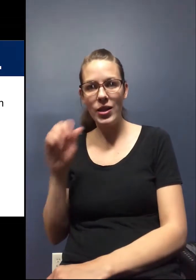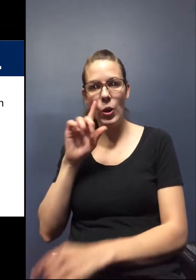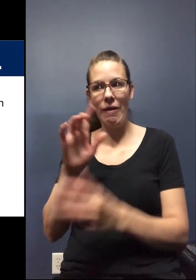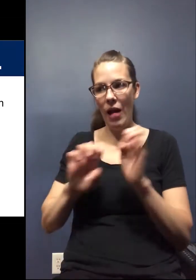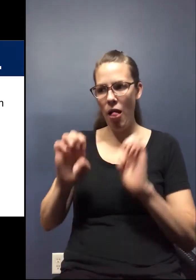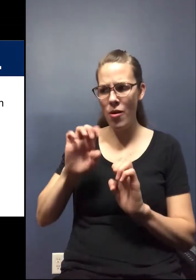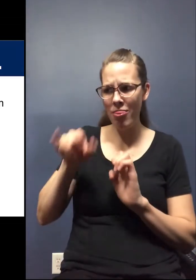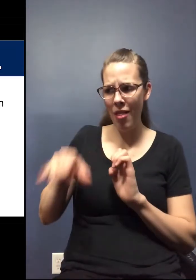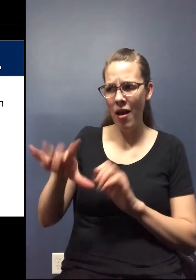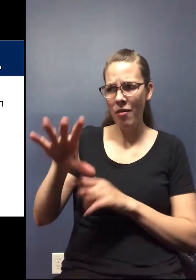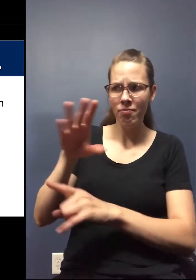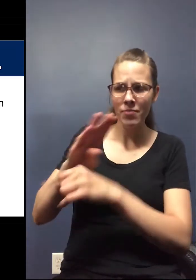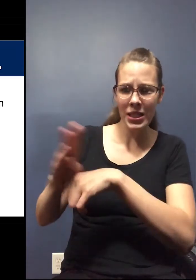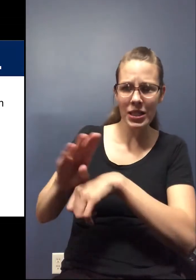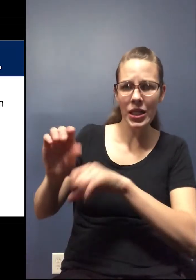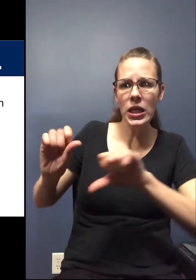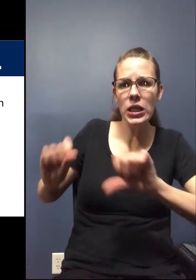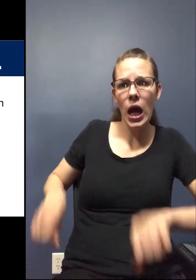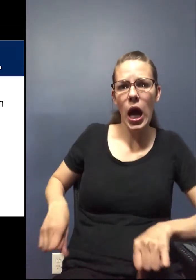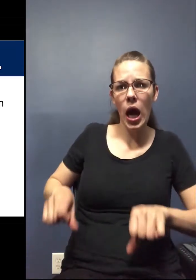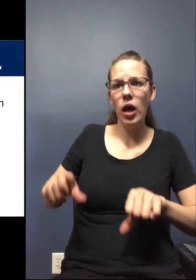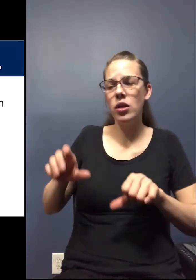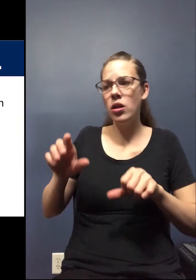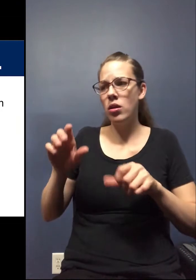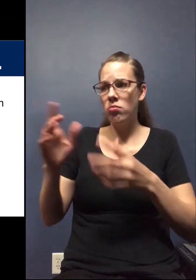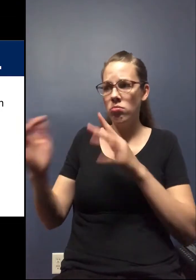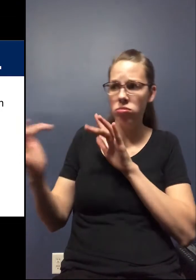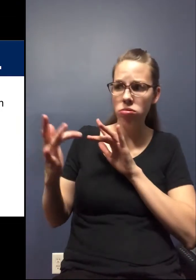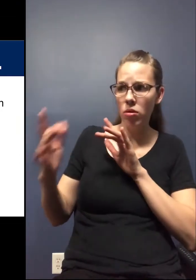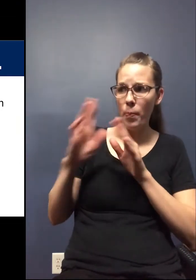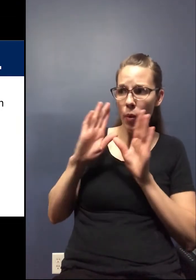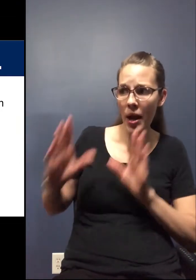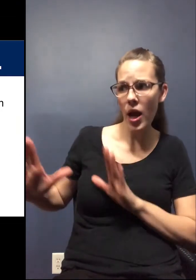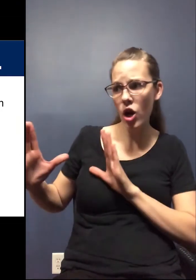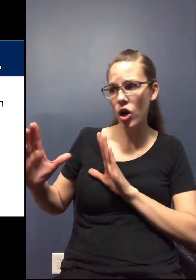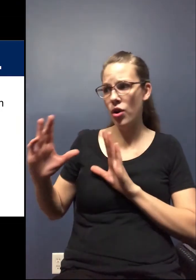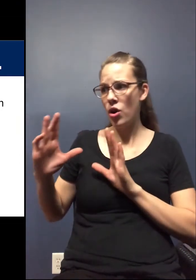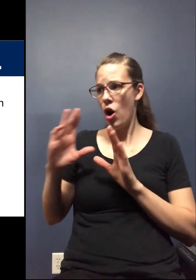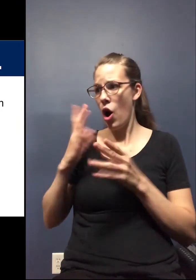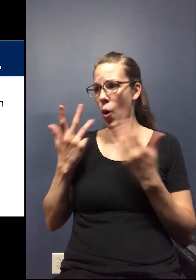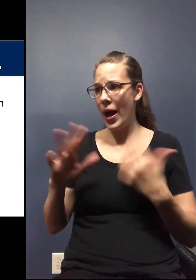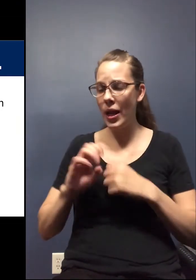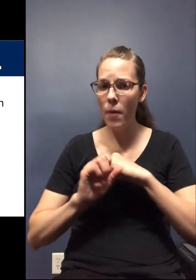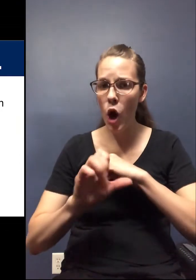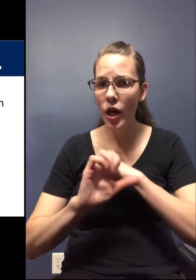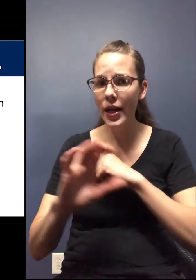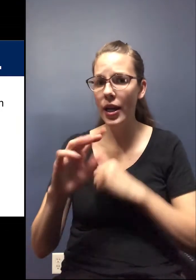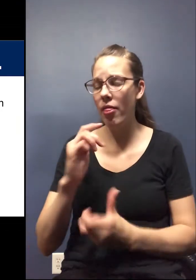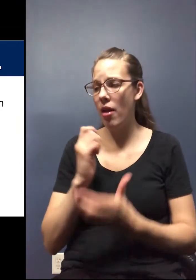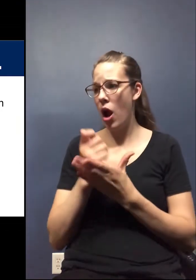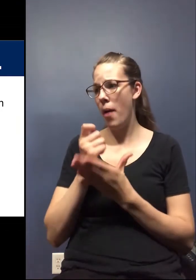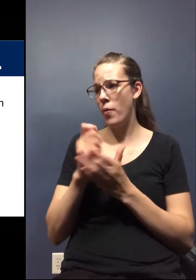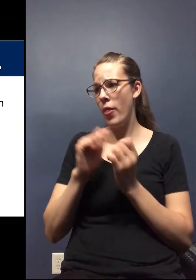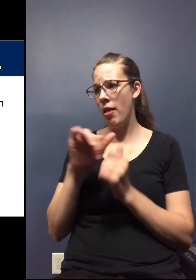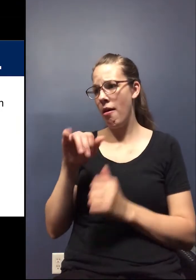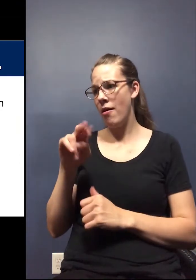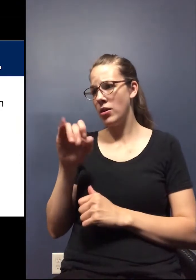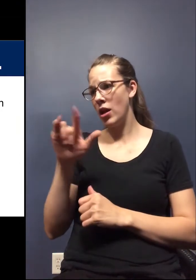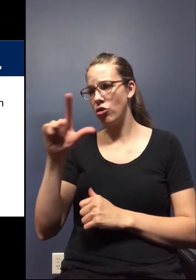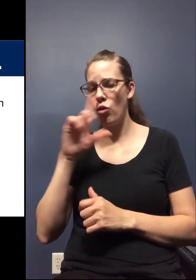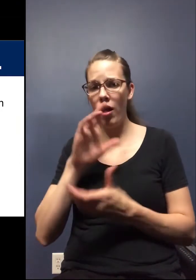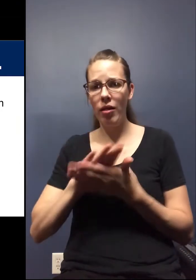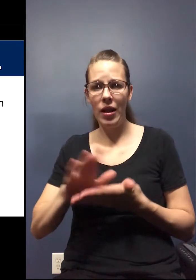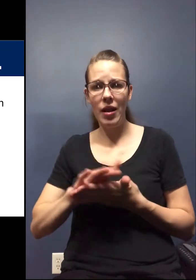evaluate, you know, whether this was a business that had reached out, was prepared, or was already marketing that they were helping with industrial